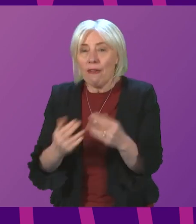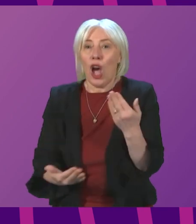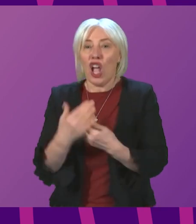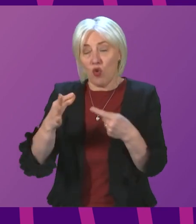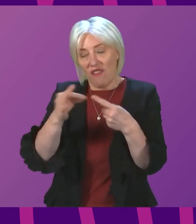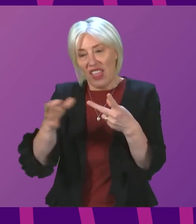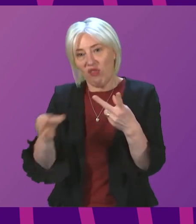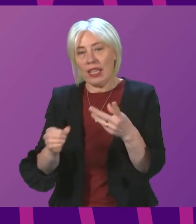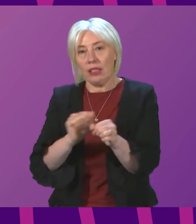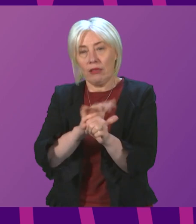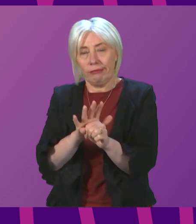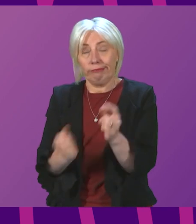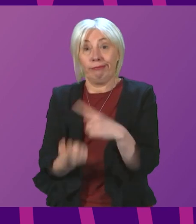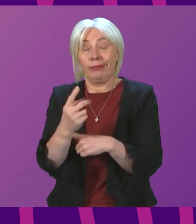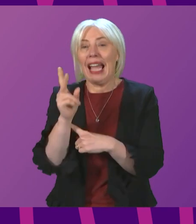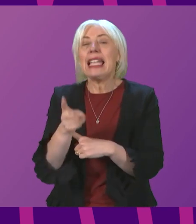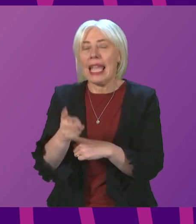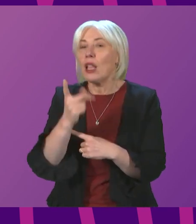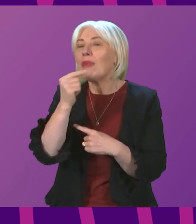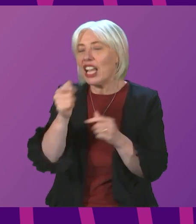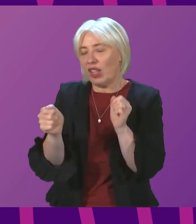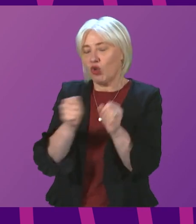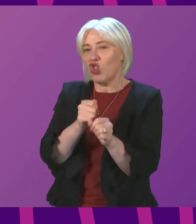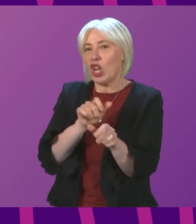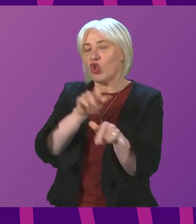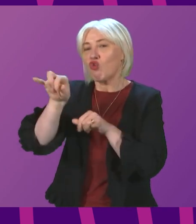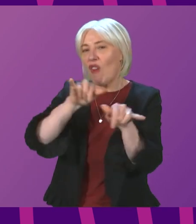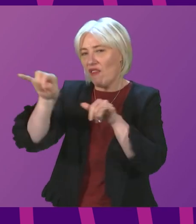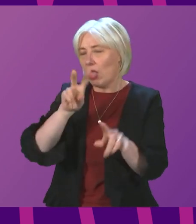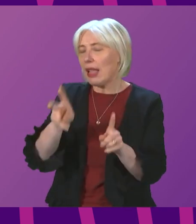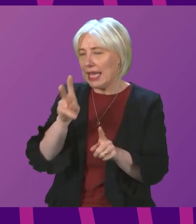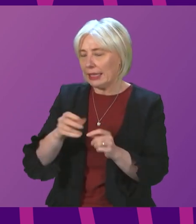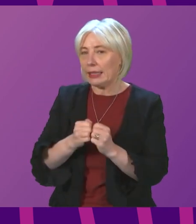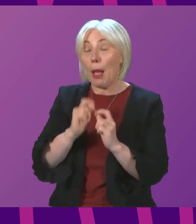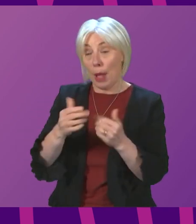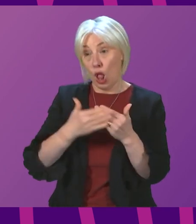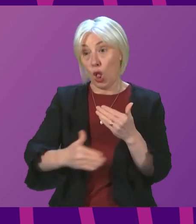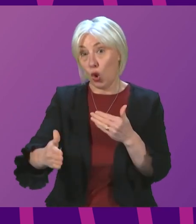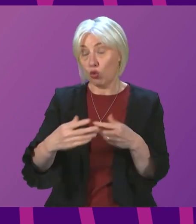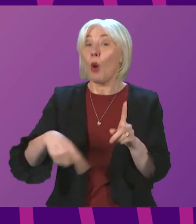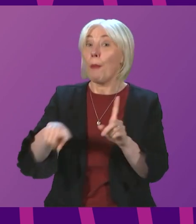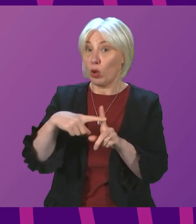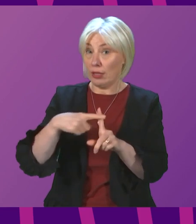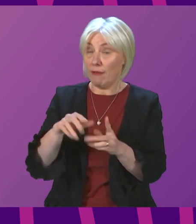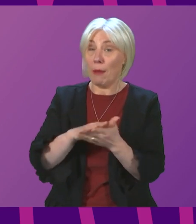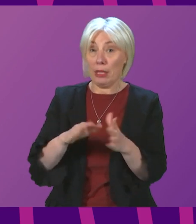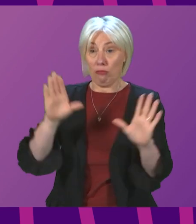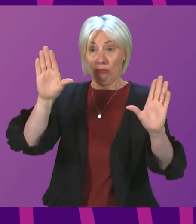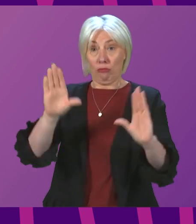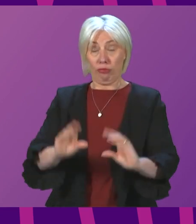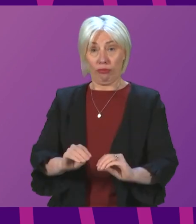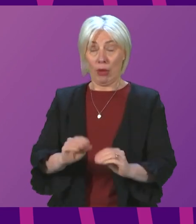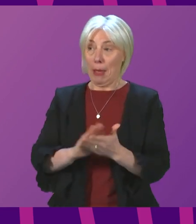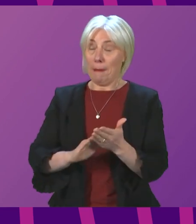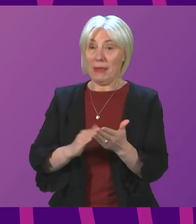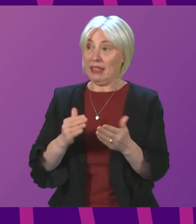arise. But for now, and hopefully for the long term, it is really positive that these measures can be lifted. It opens the way